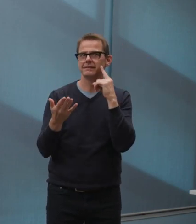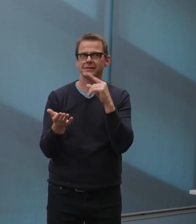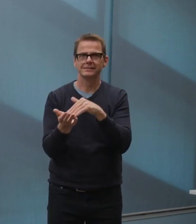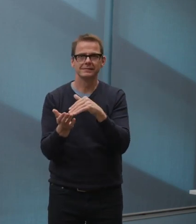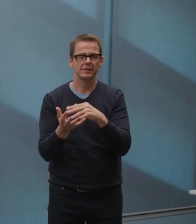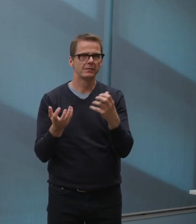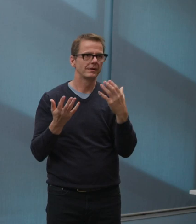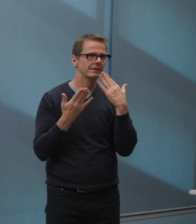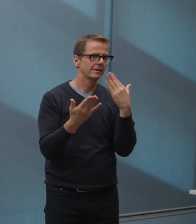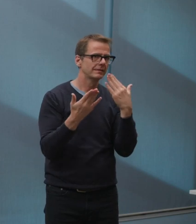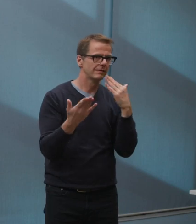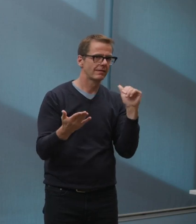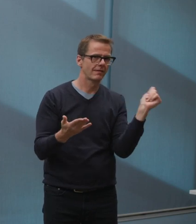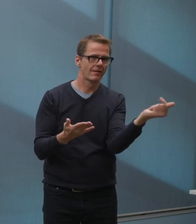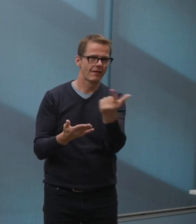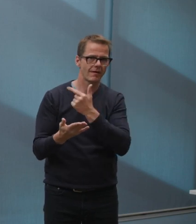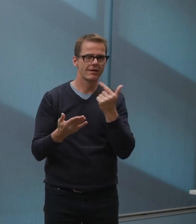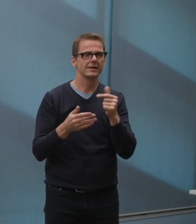for his comments.